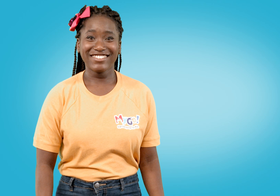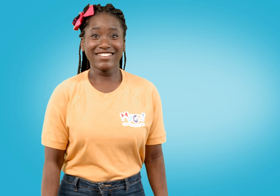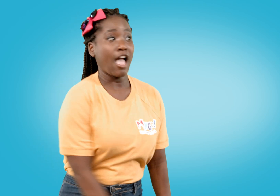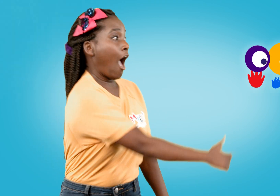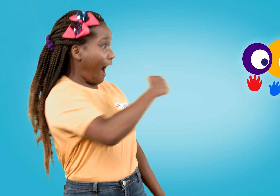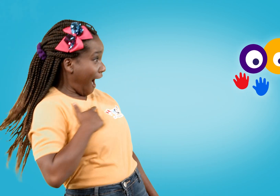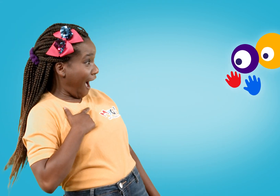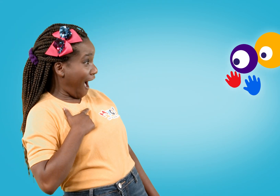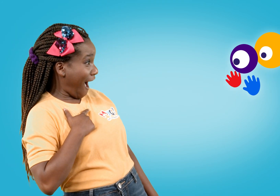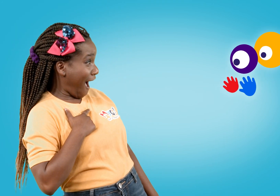Let's go!